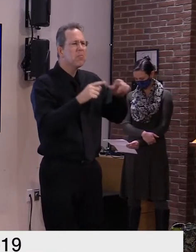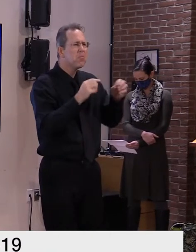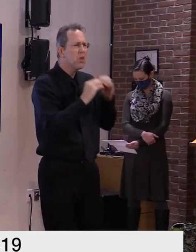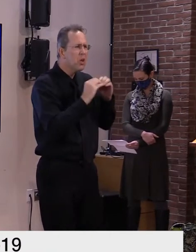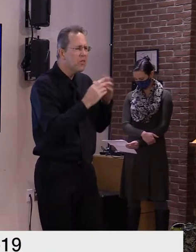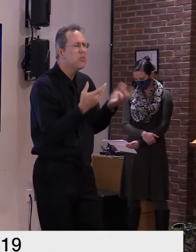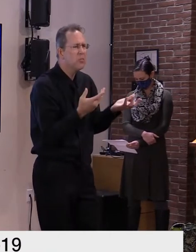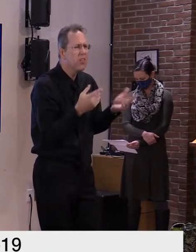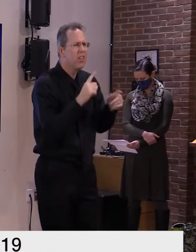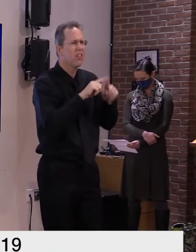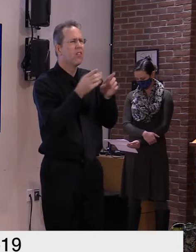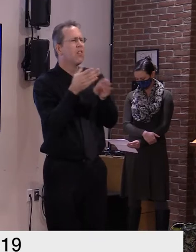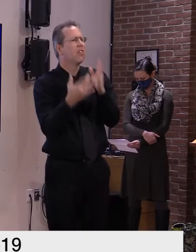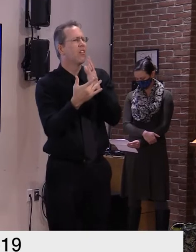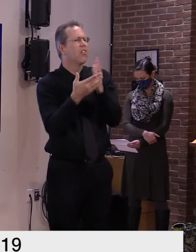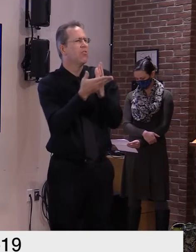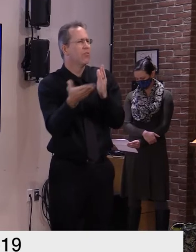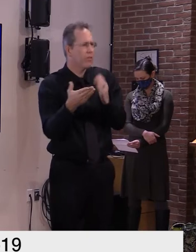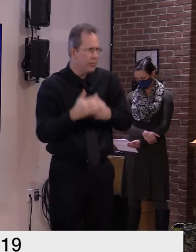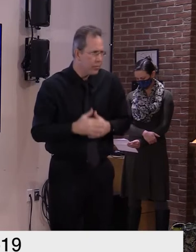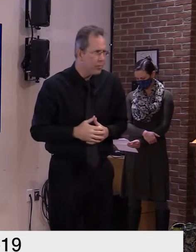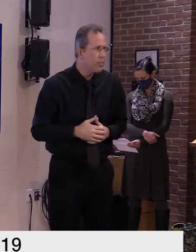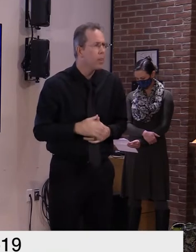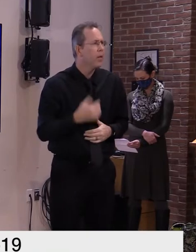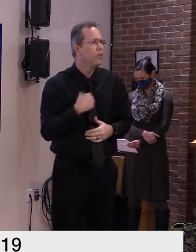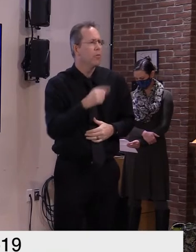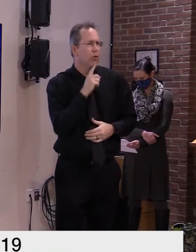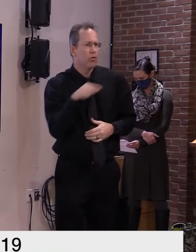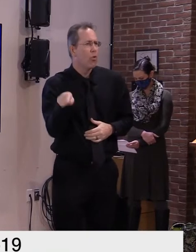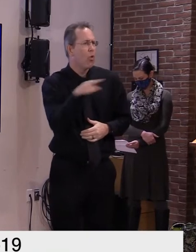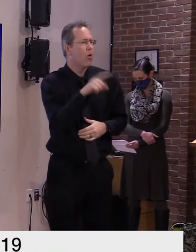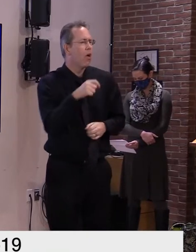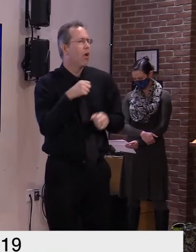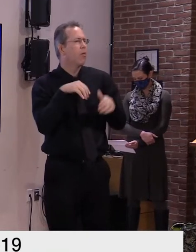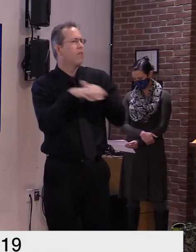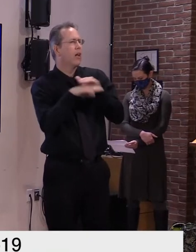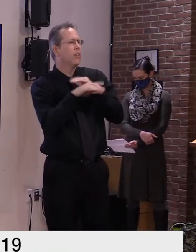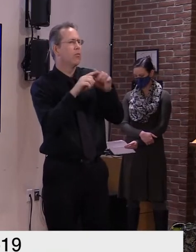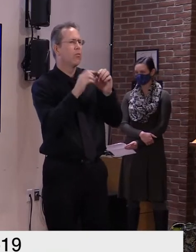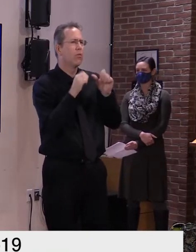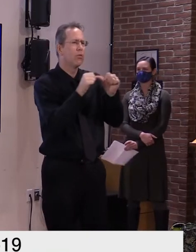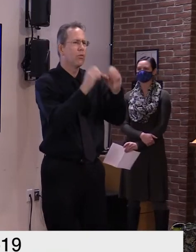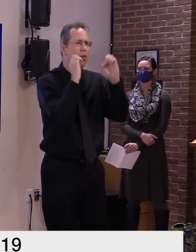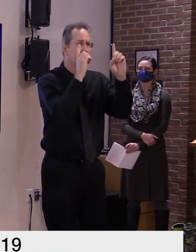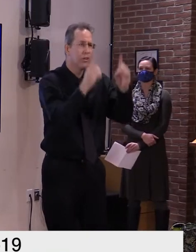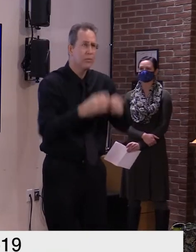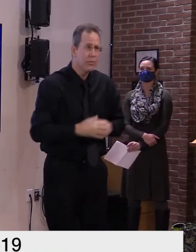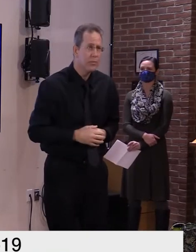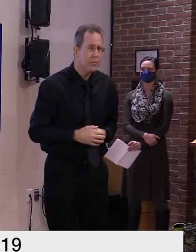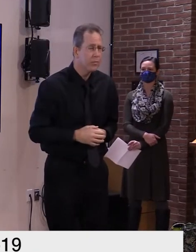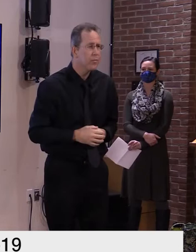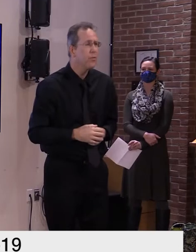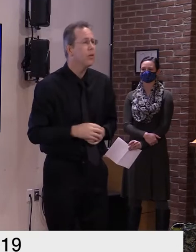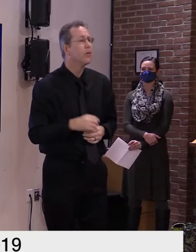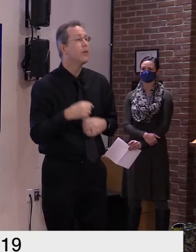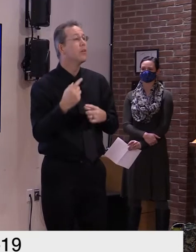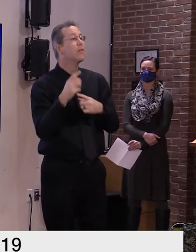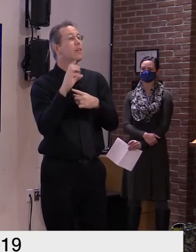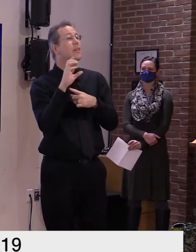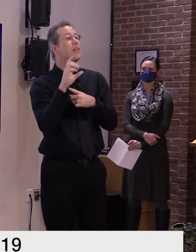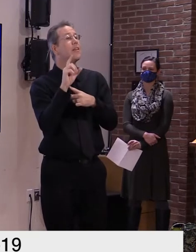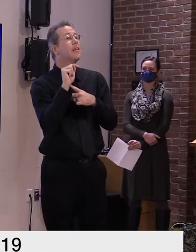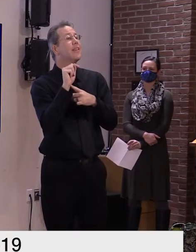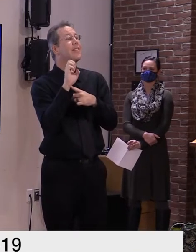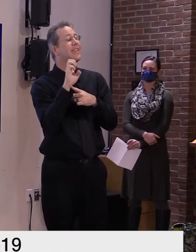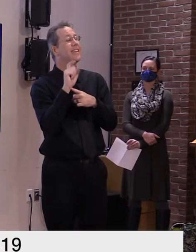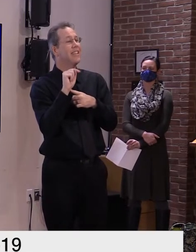are effectively accessing their education cte programs are generally much more hands-on and applied than the traditional